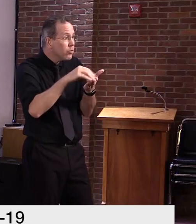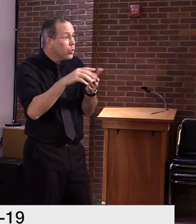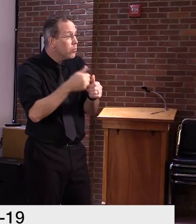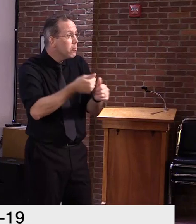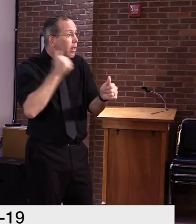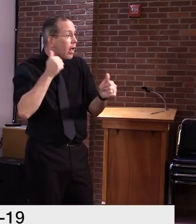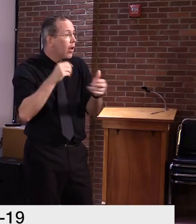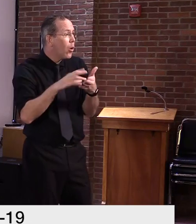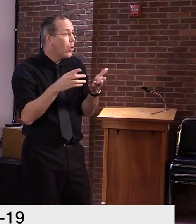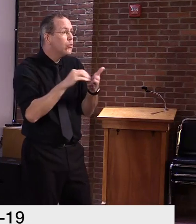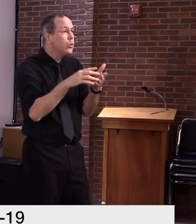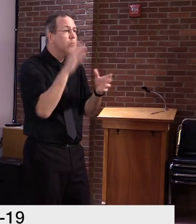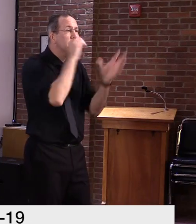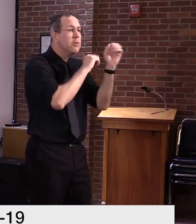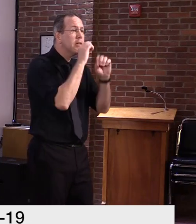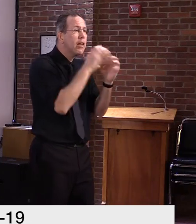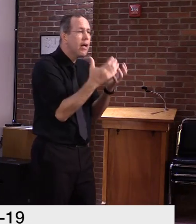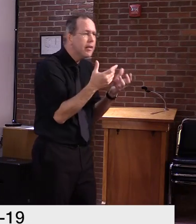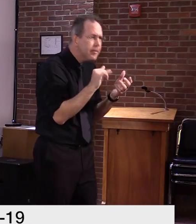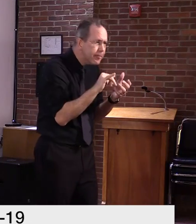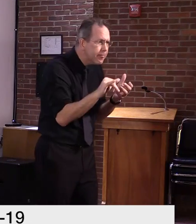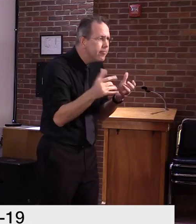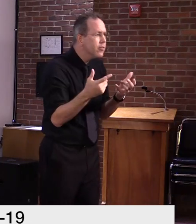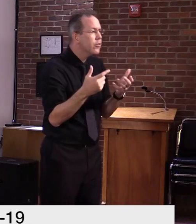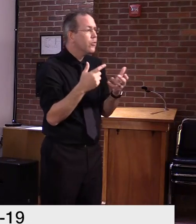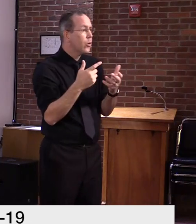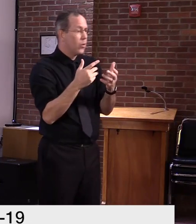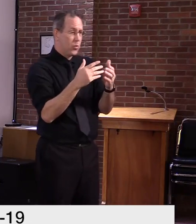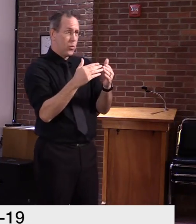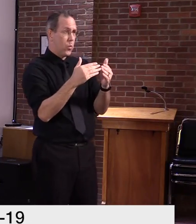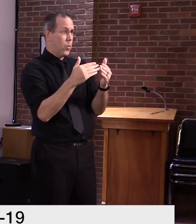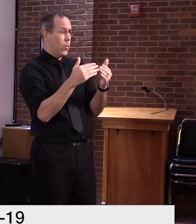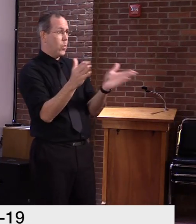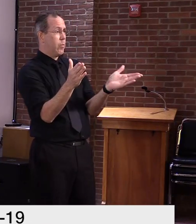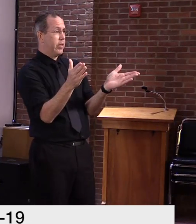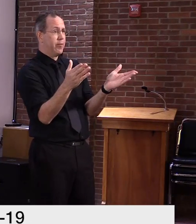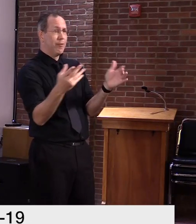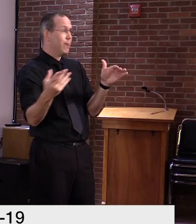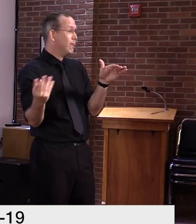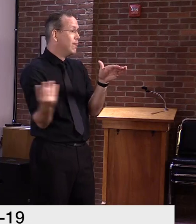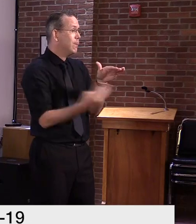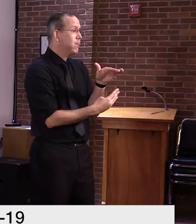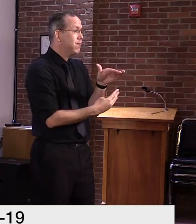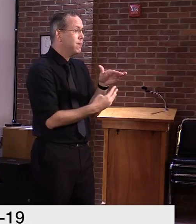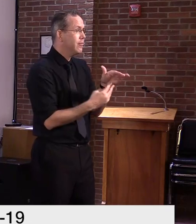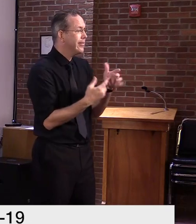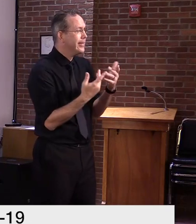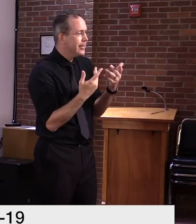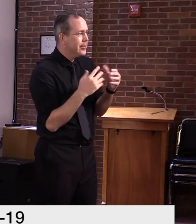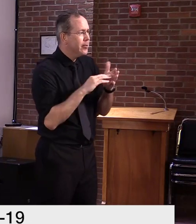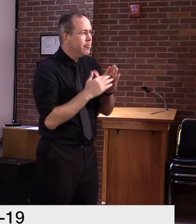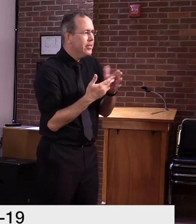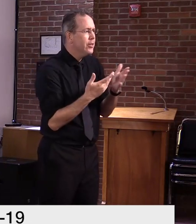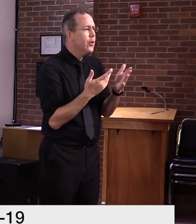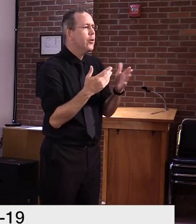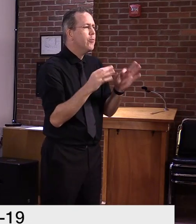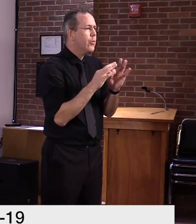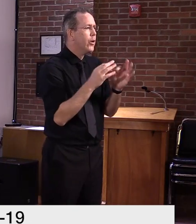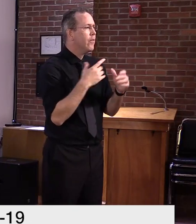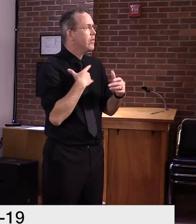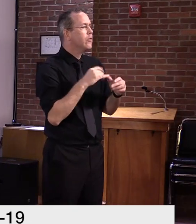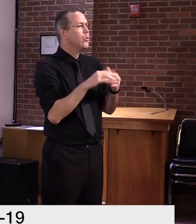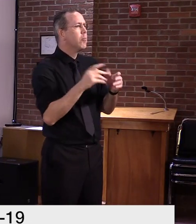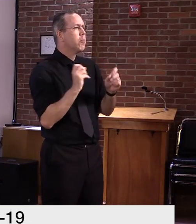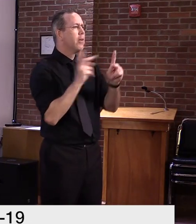just the, the fact of opening school in itself is a significant intervention and, uh, important, so important to, uh, and also the, the vibrancy of their